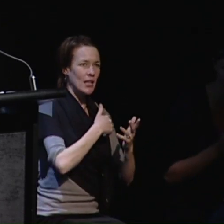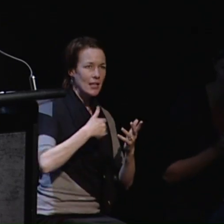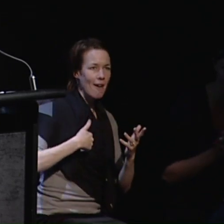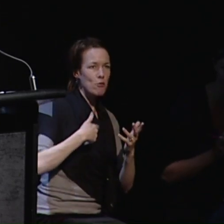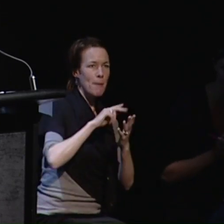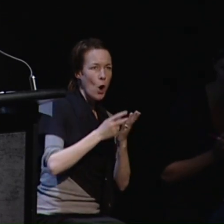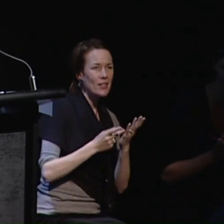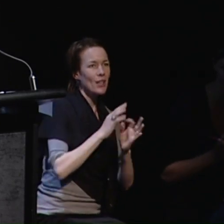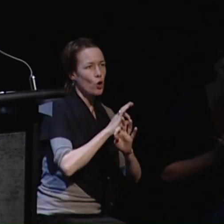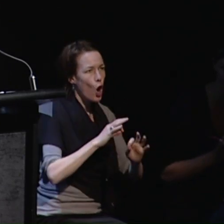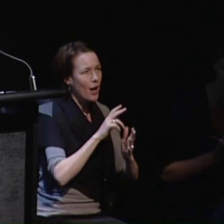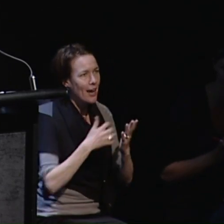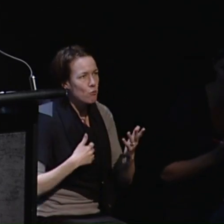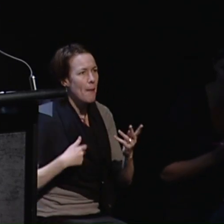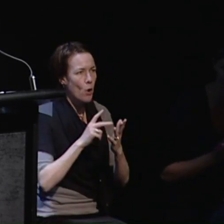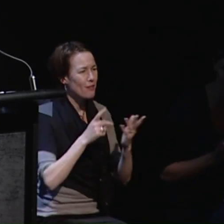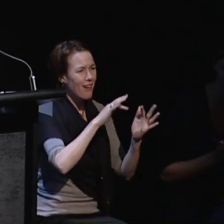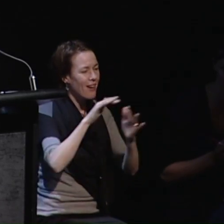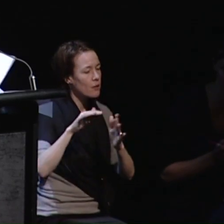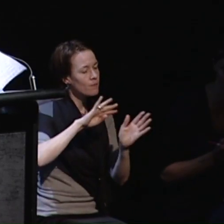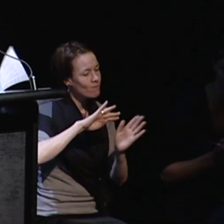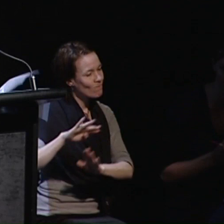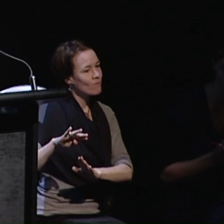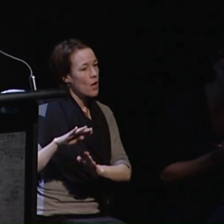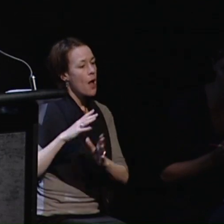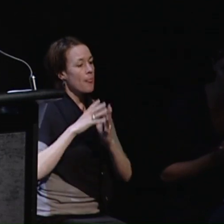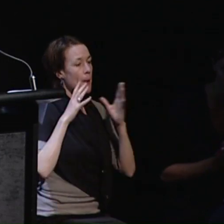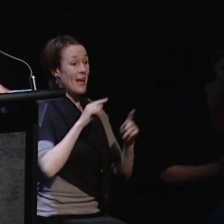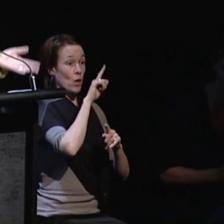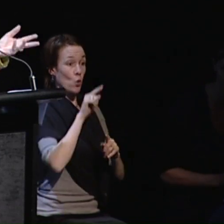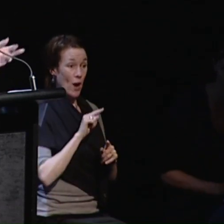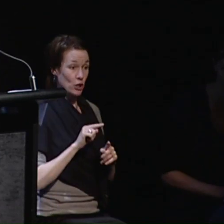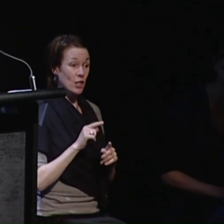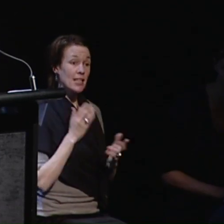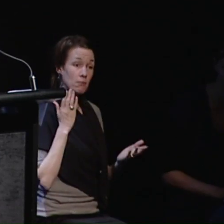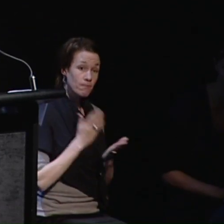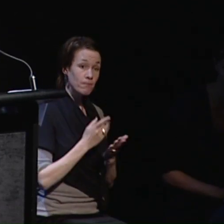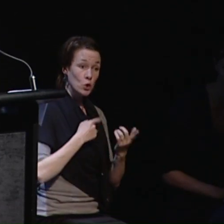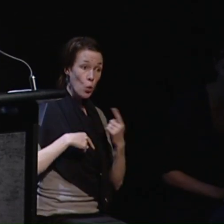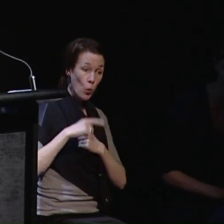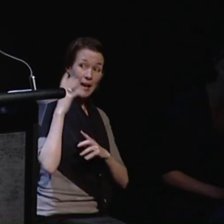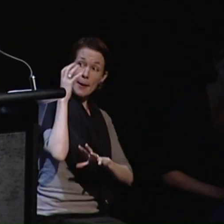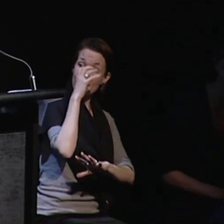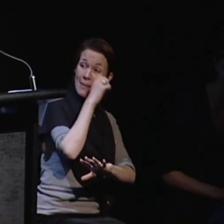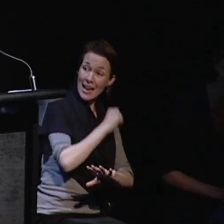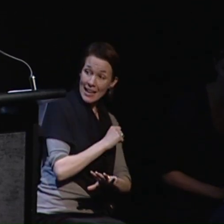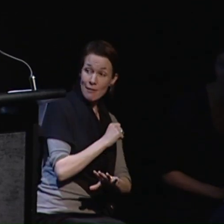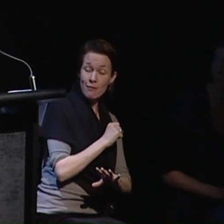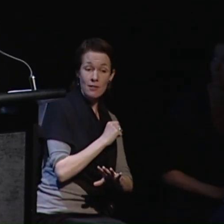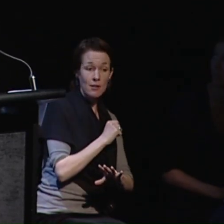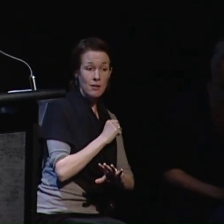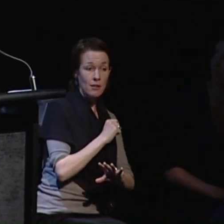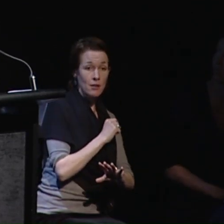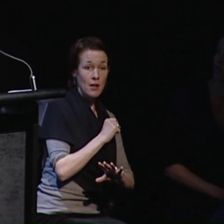decision making more the challenge is are we up to believing and you can see those principles on the screen are we up to